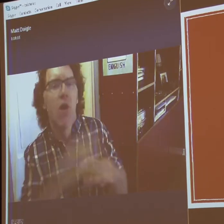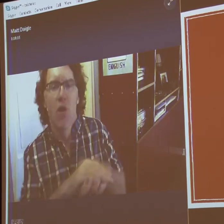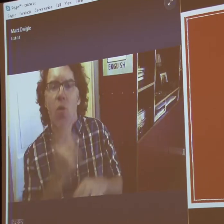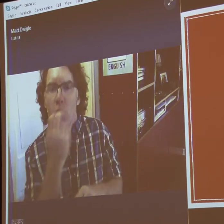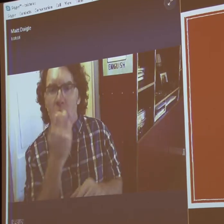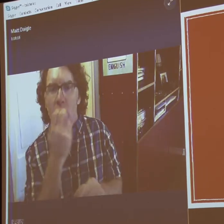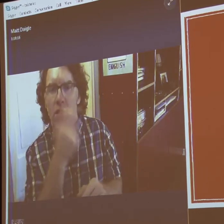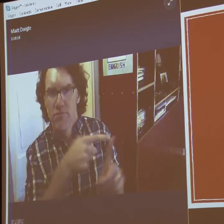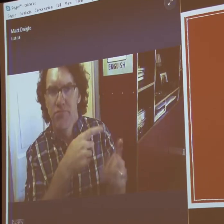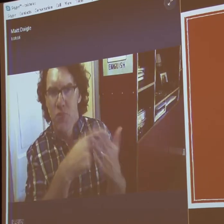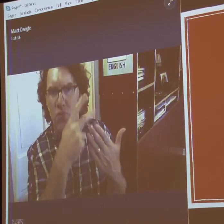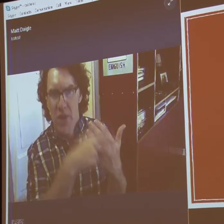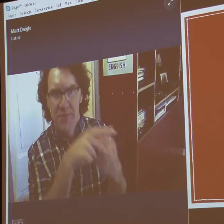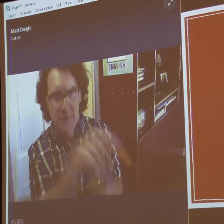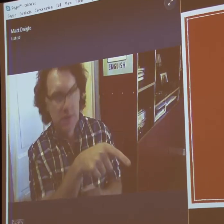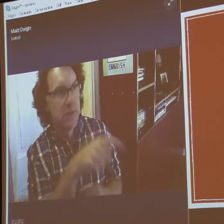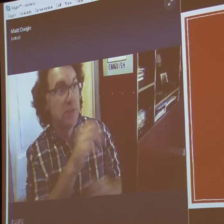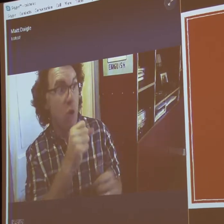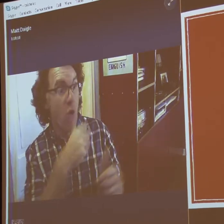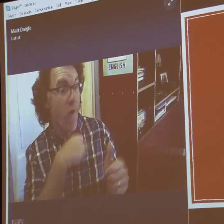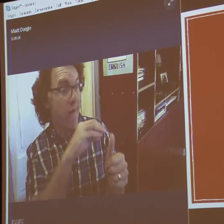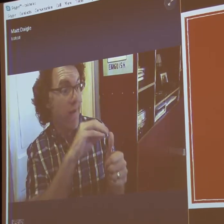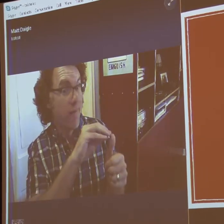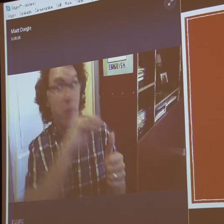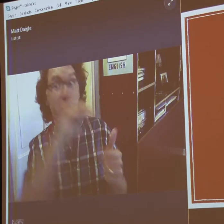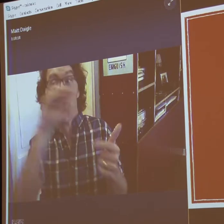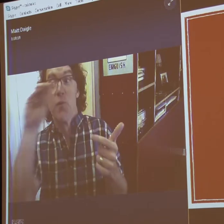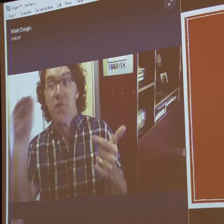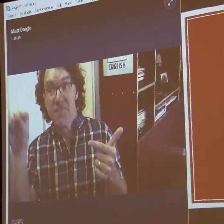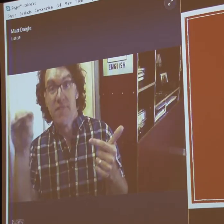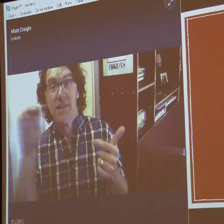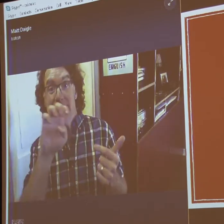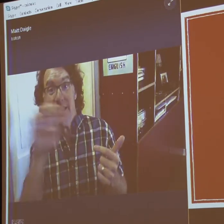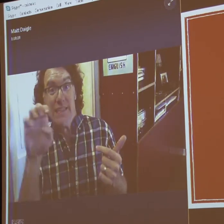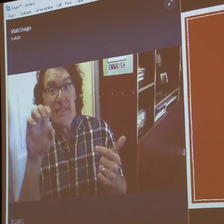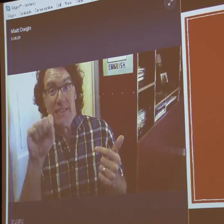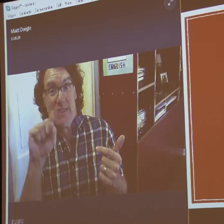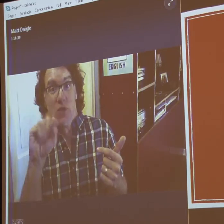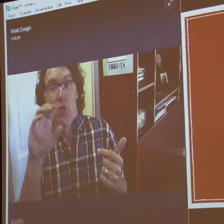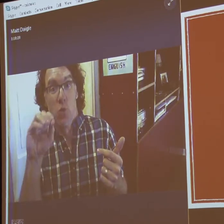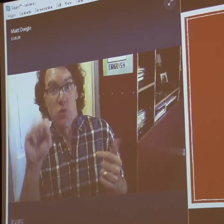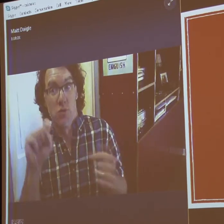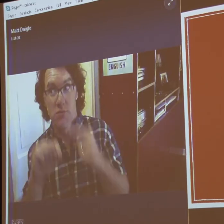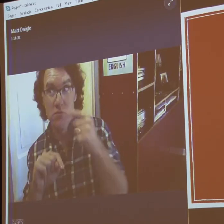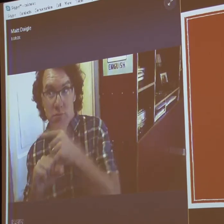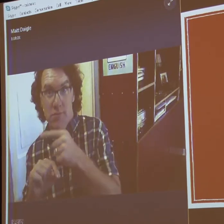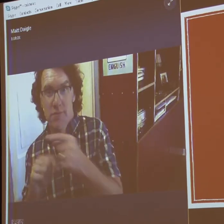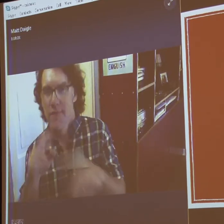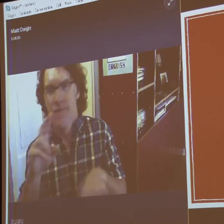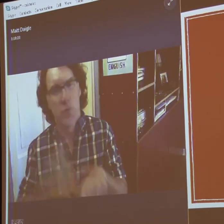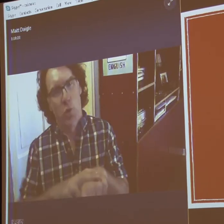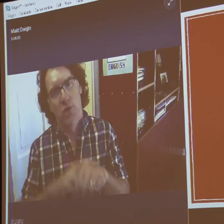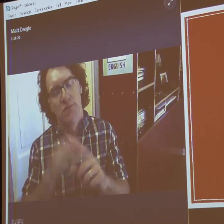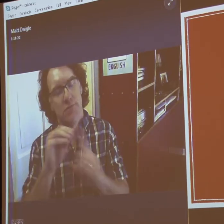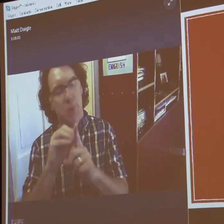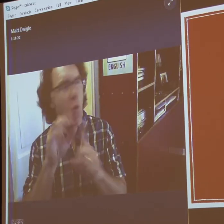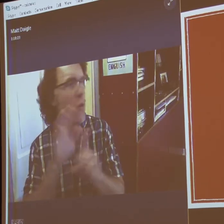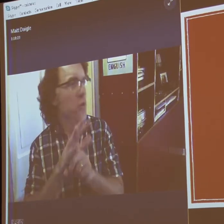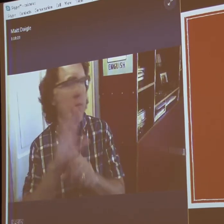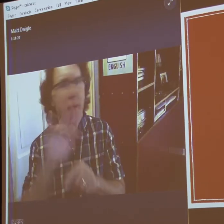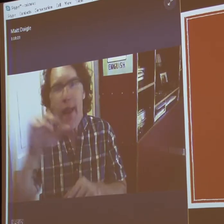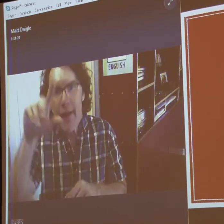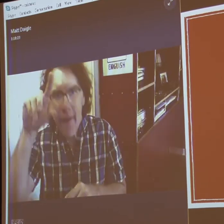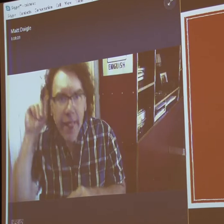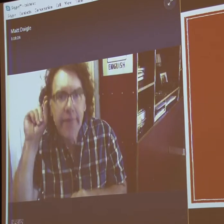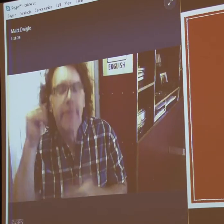that time. They really were focusing on oralism in that state at that time. And then we moved to the East Coast. And, of